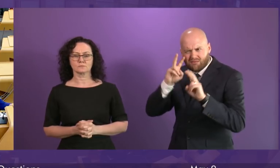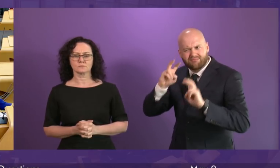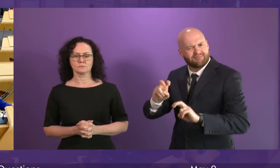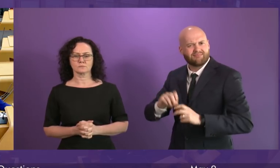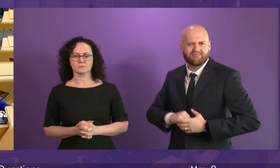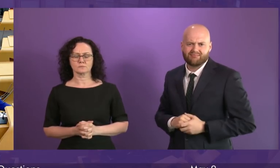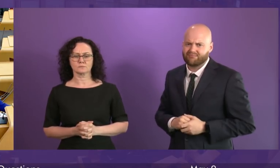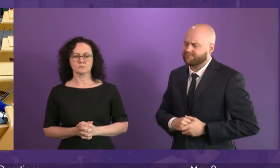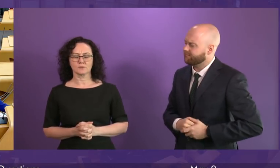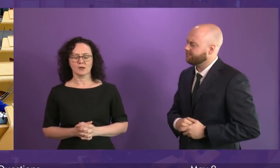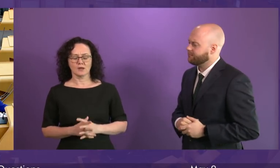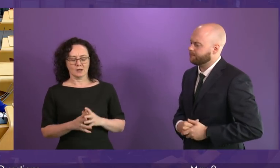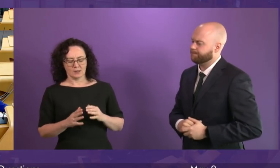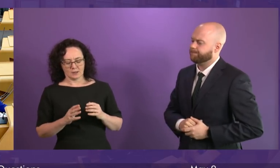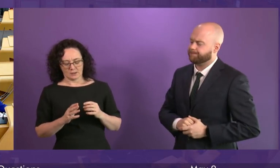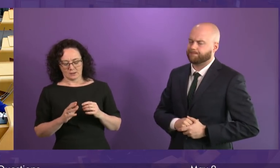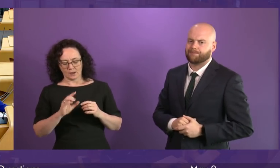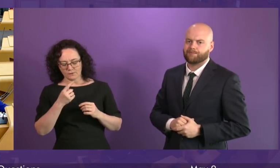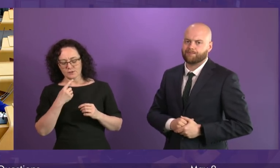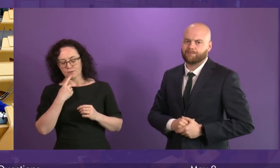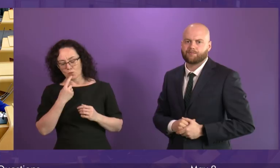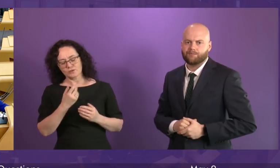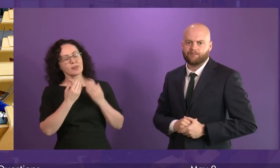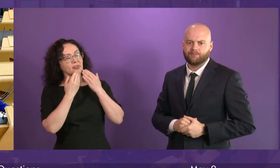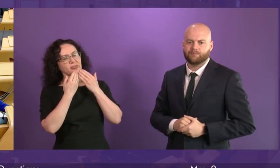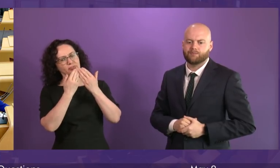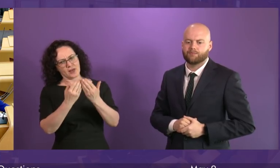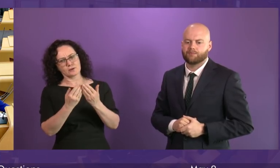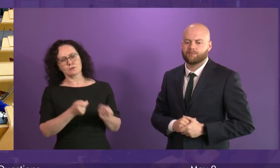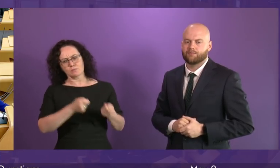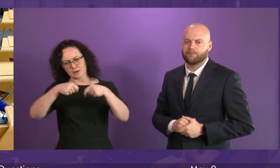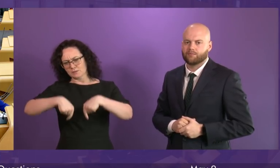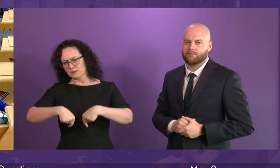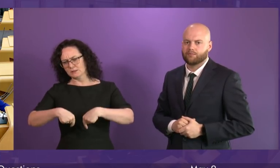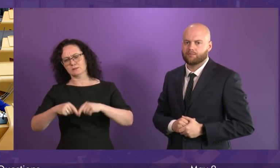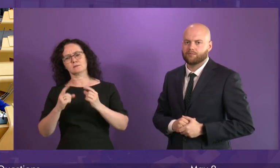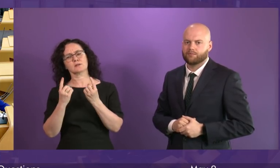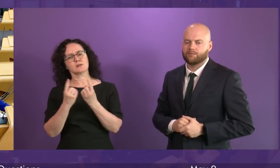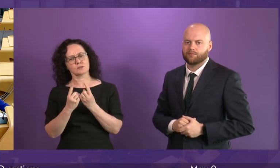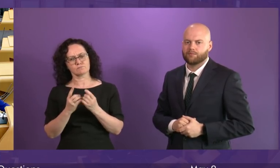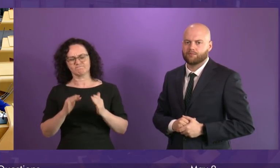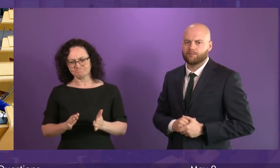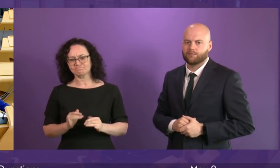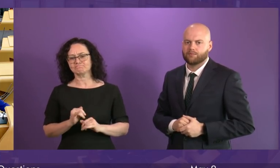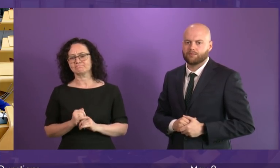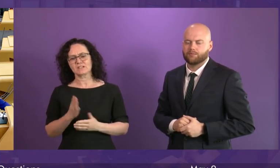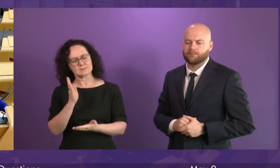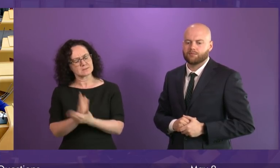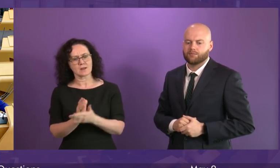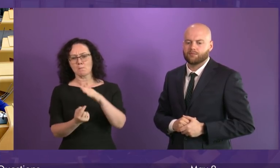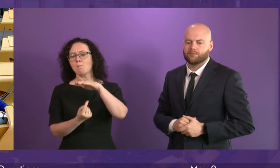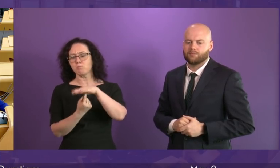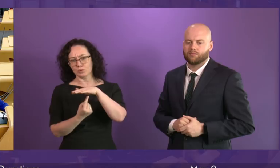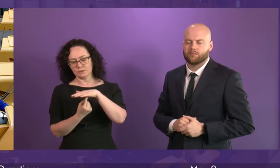Minister. Can I thank Neil Findlay for raising what we all agree is an important issue.